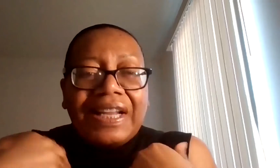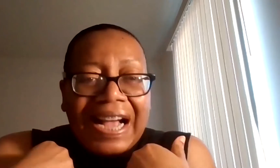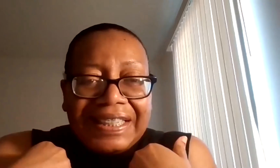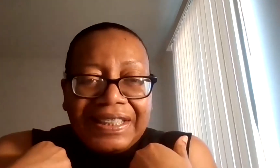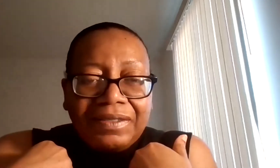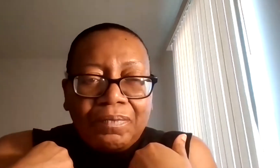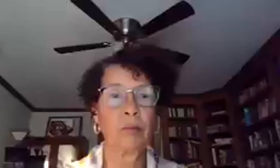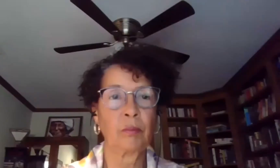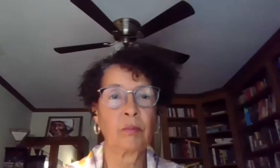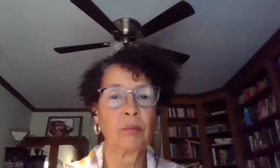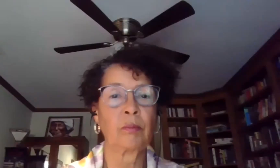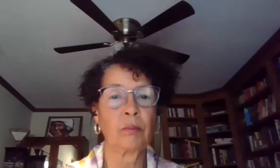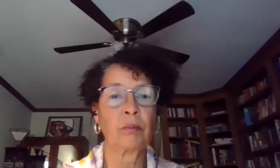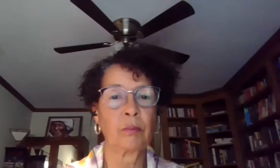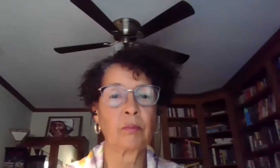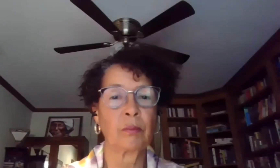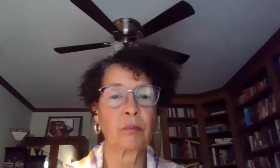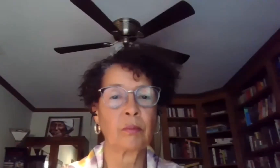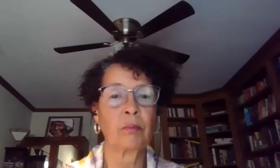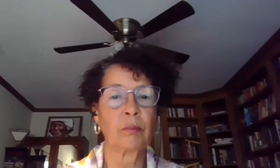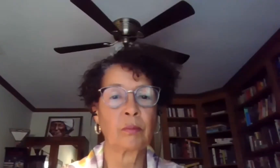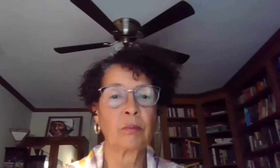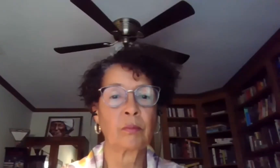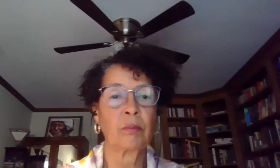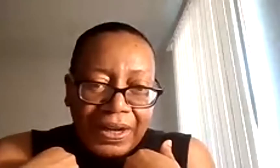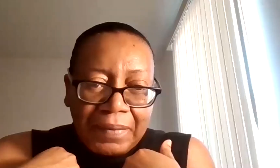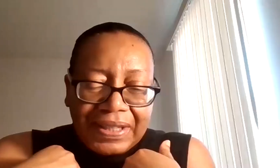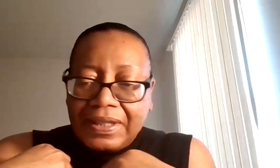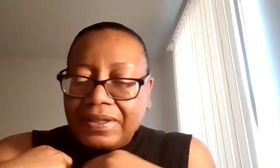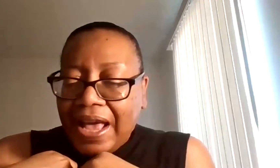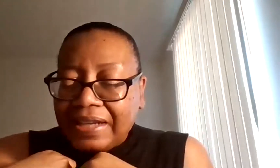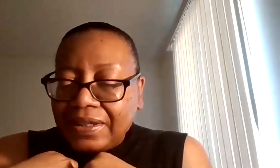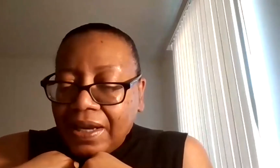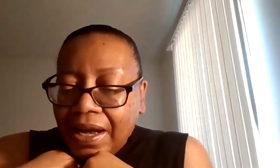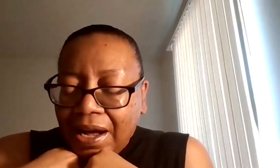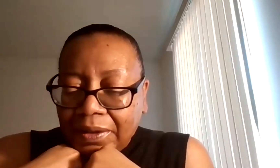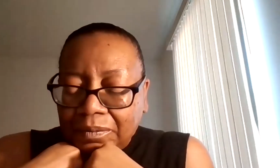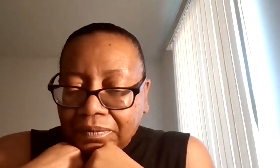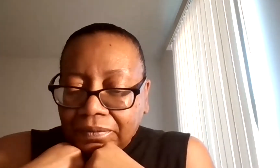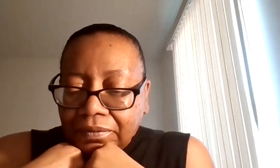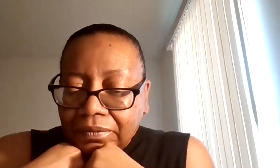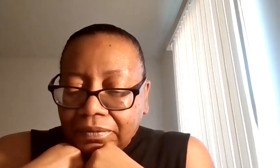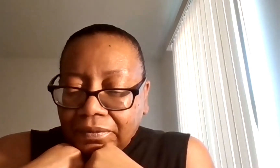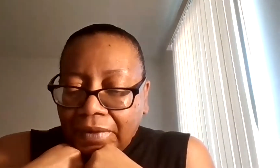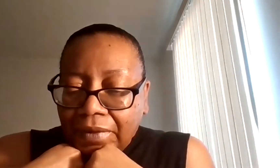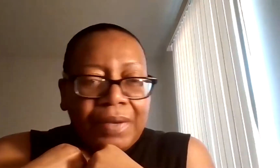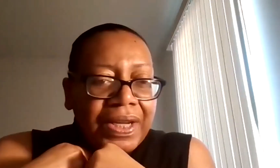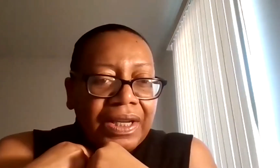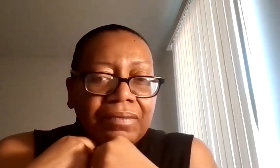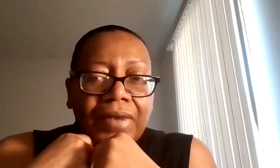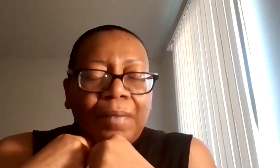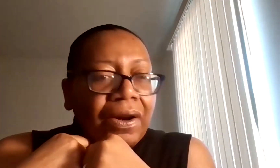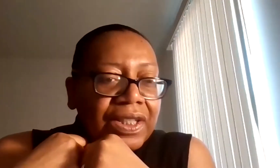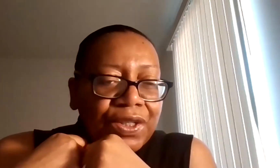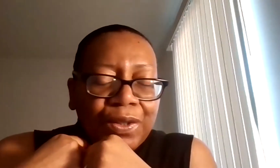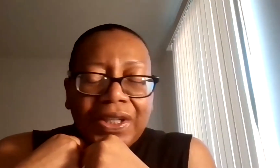difference that I need. I have to remind myself on a regular basis that I want to